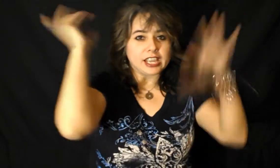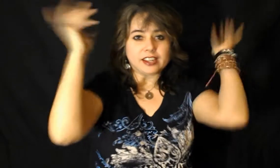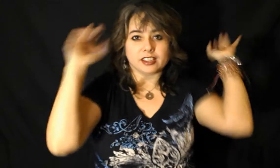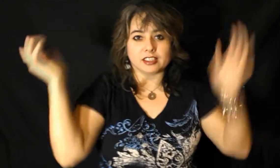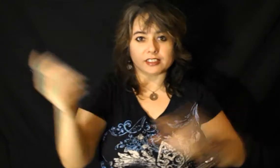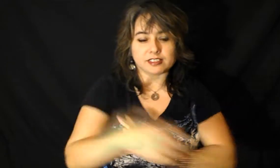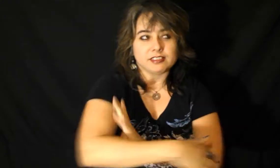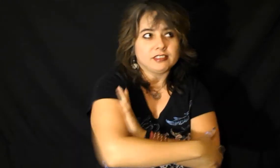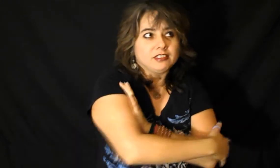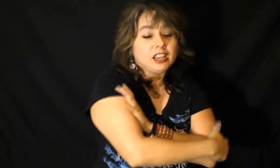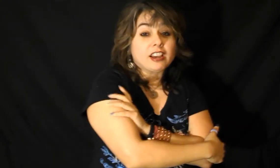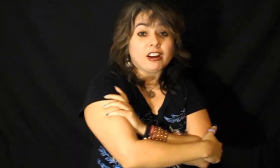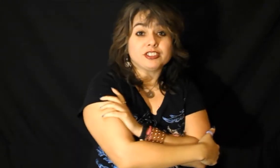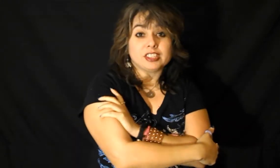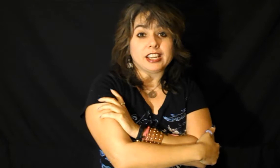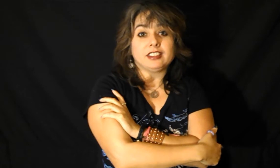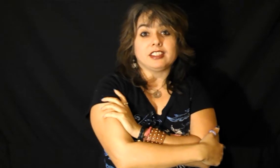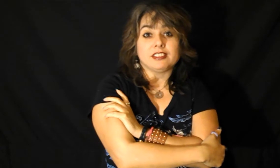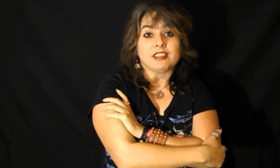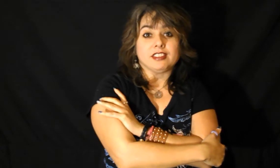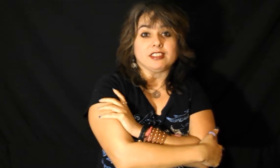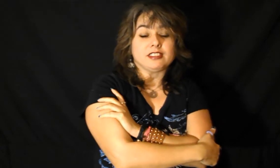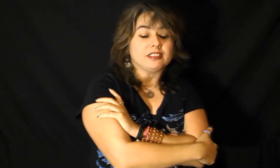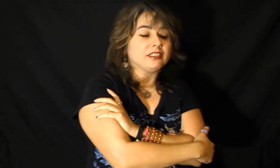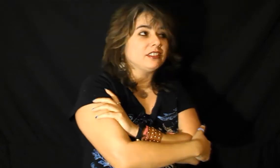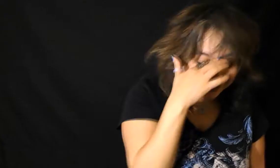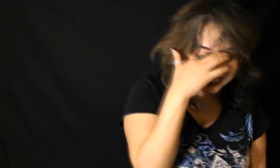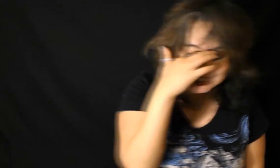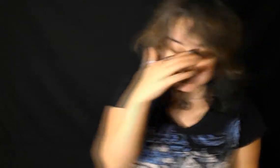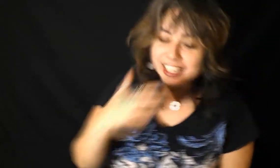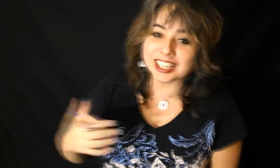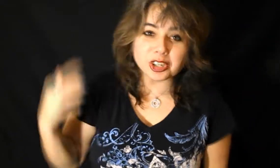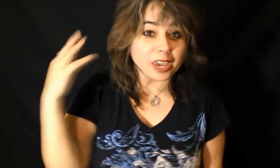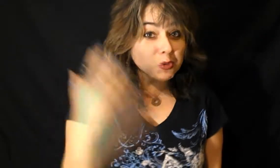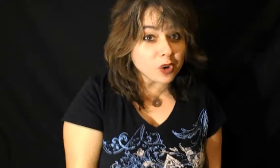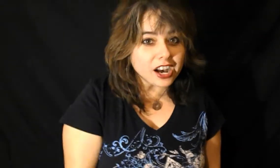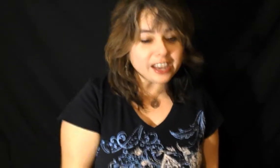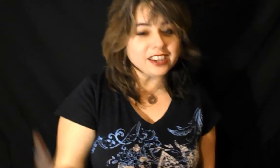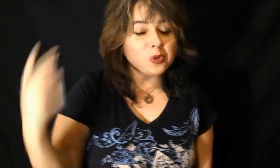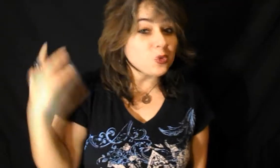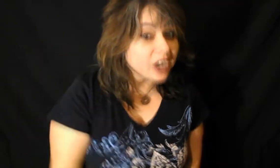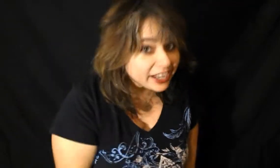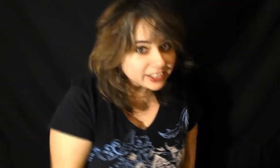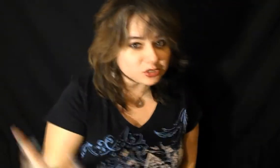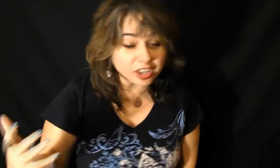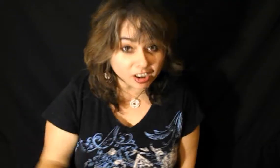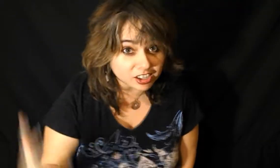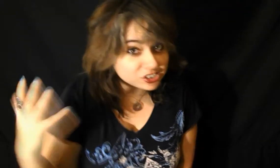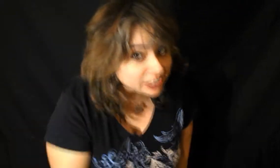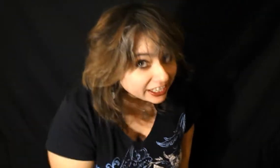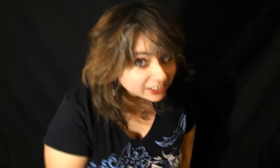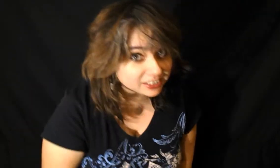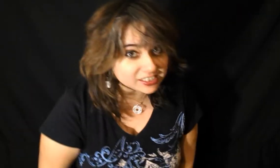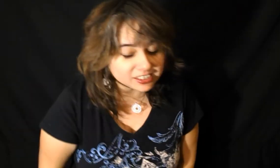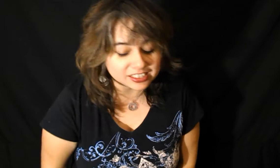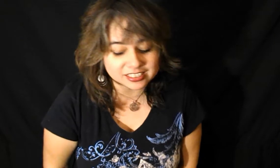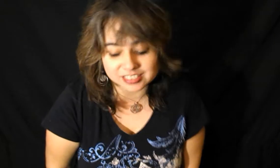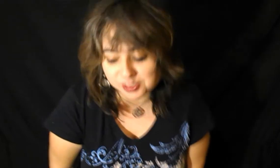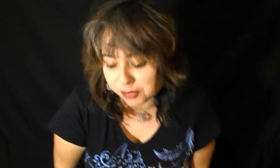shenanigans I call shenanigans on this okay why why do I call shenanigans on this it's